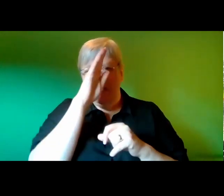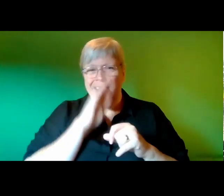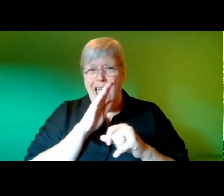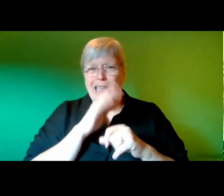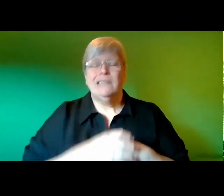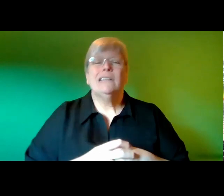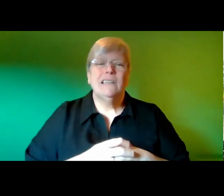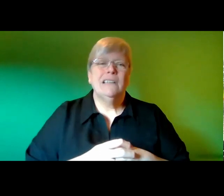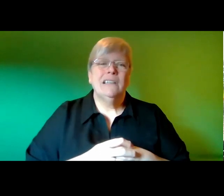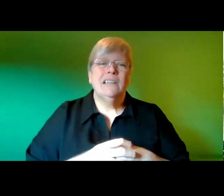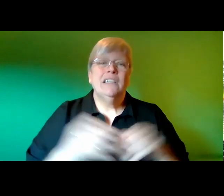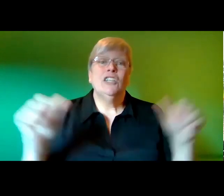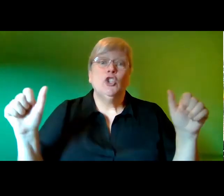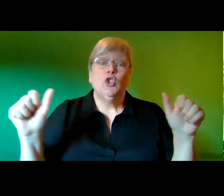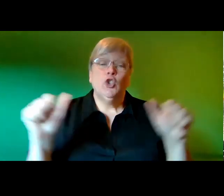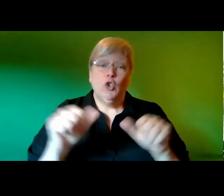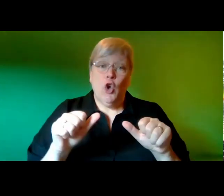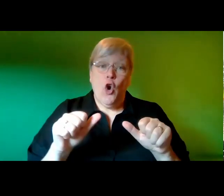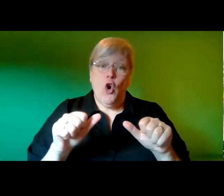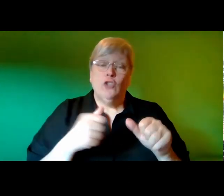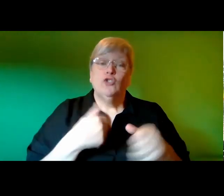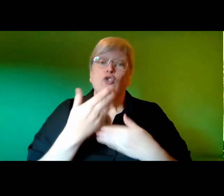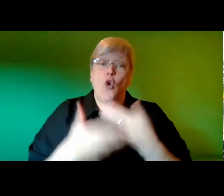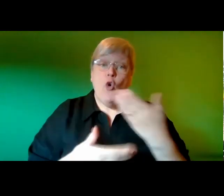this is my short story called the music lesson